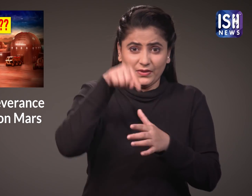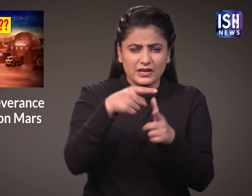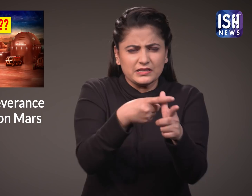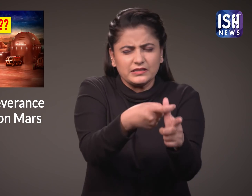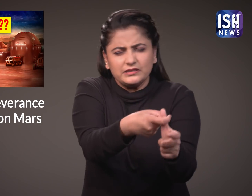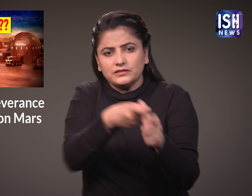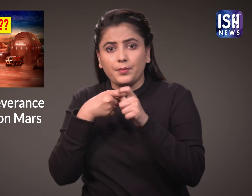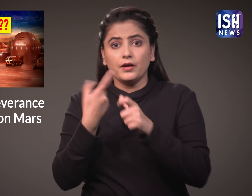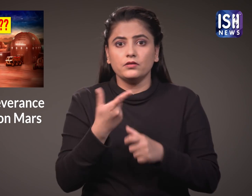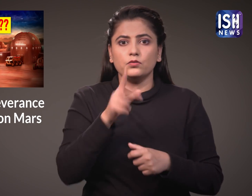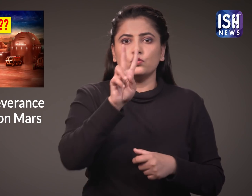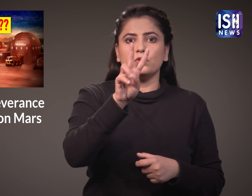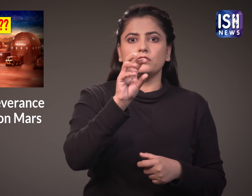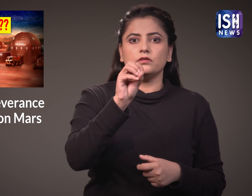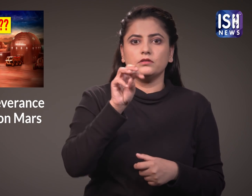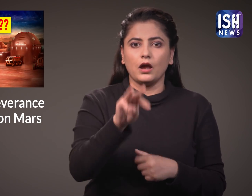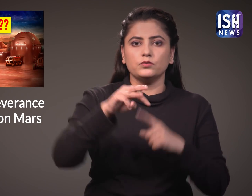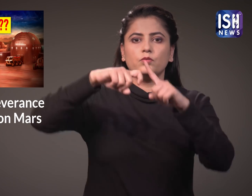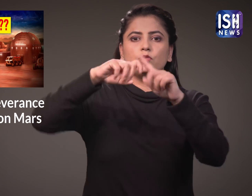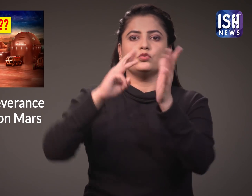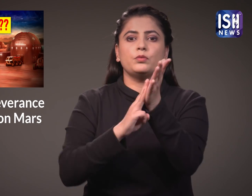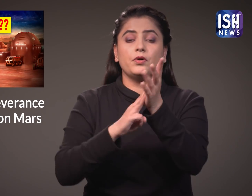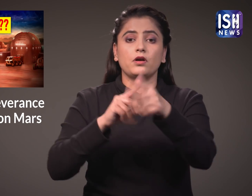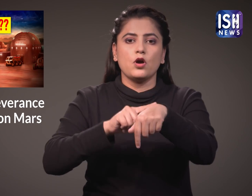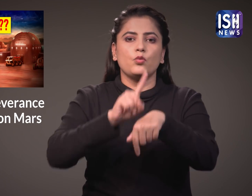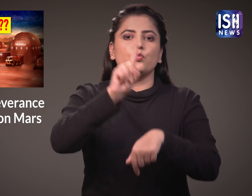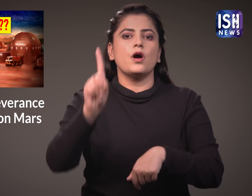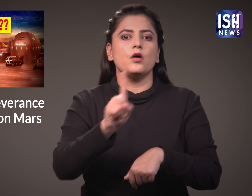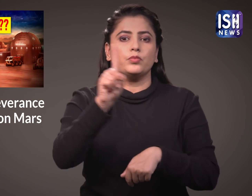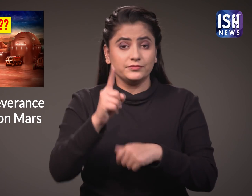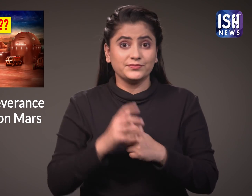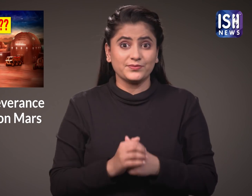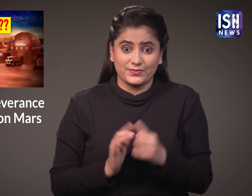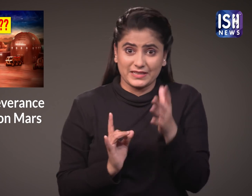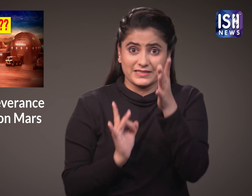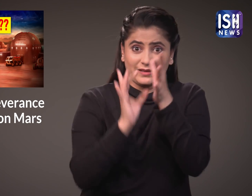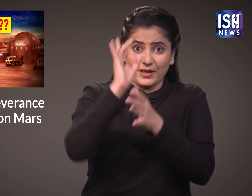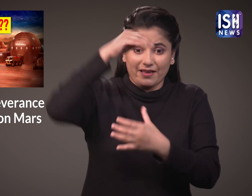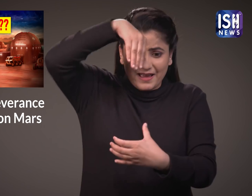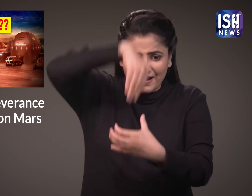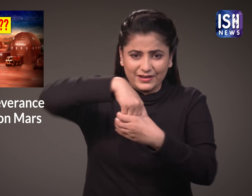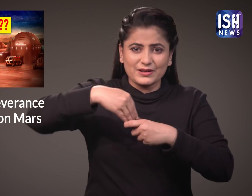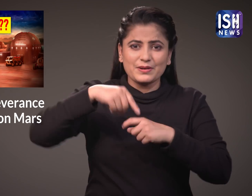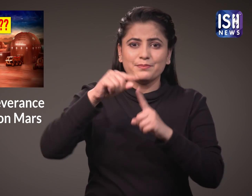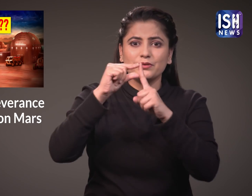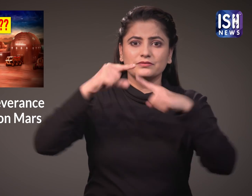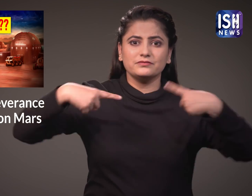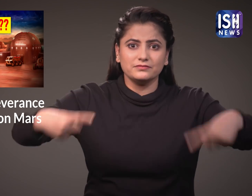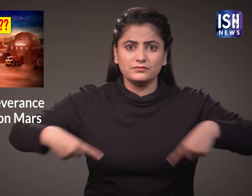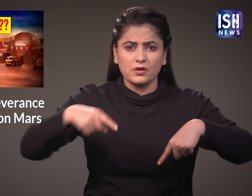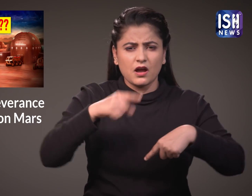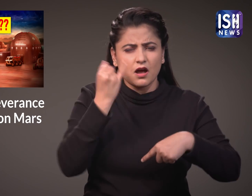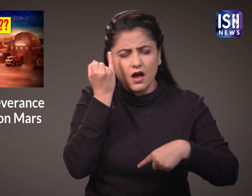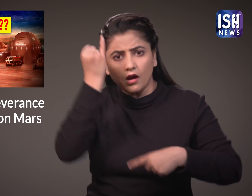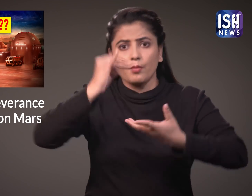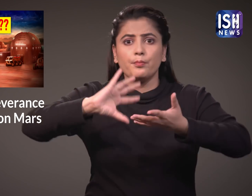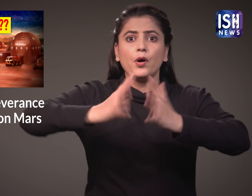The spacecraft was travelling at a speed of 20,000 km per hour. Indian American Dr Swati Mohan